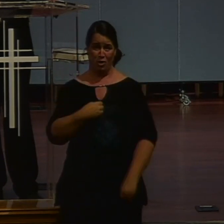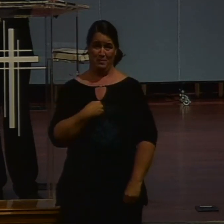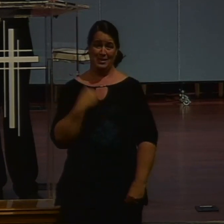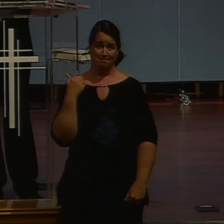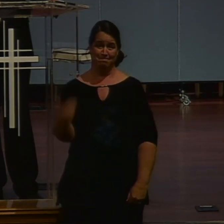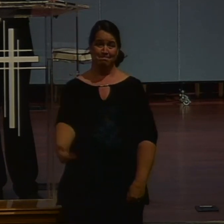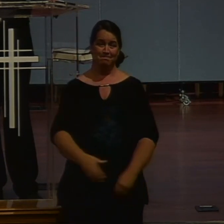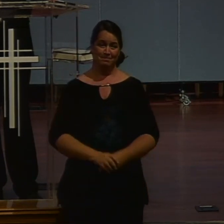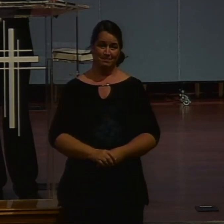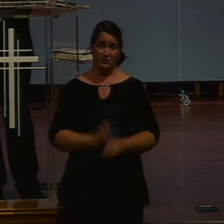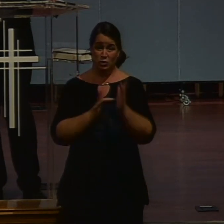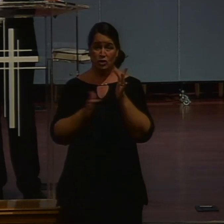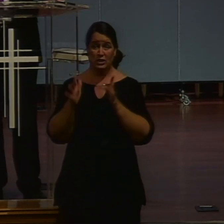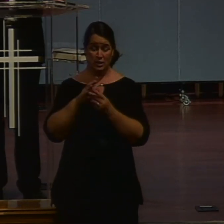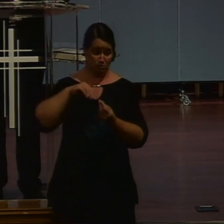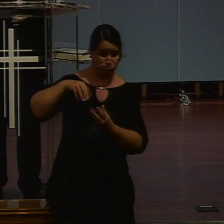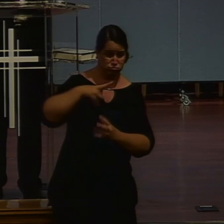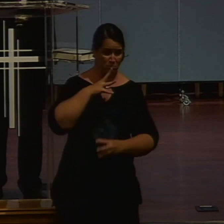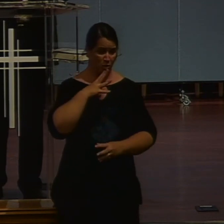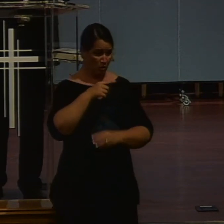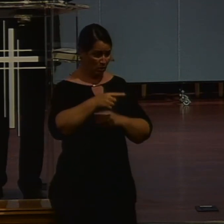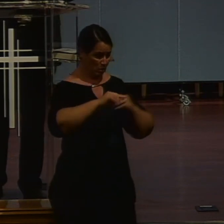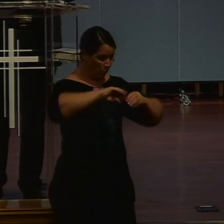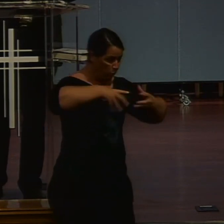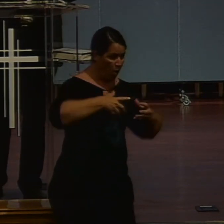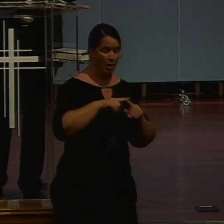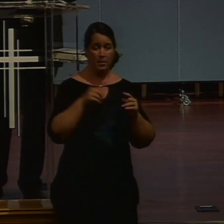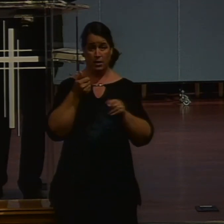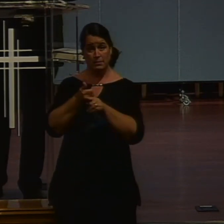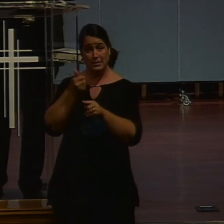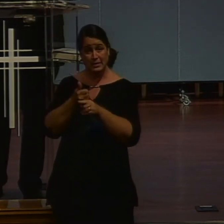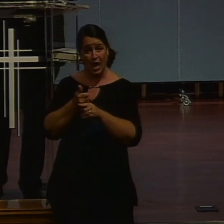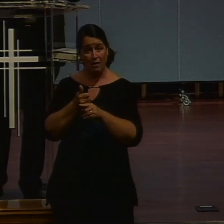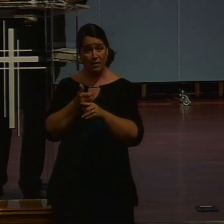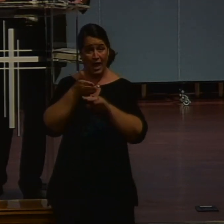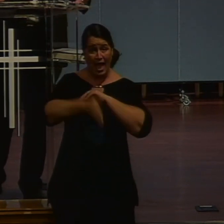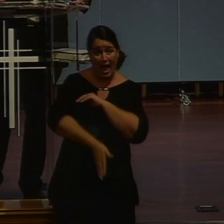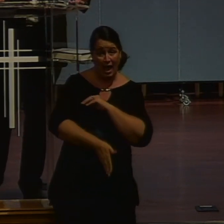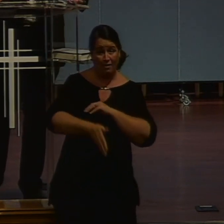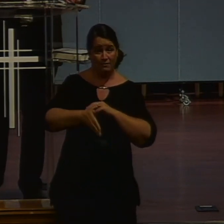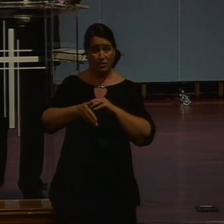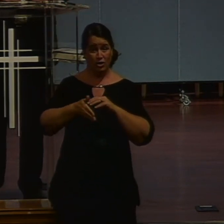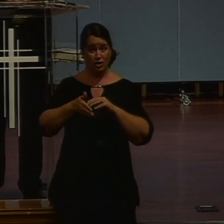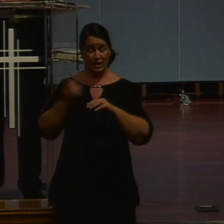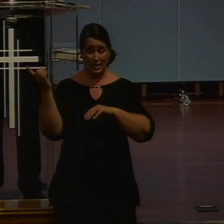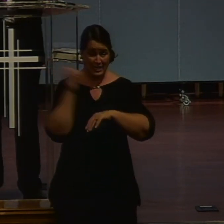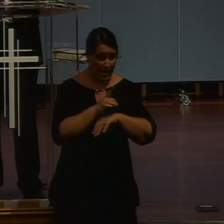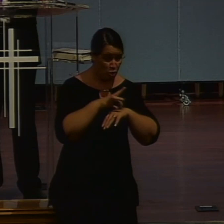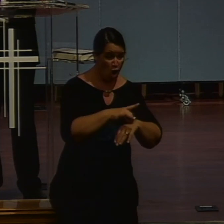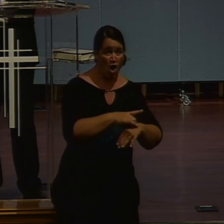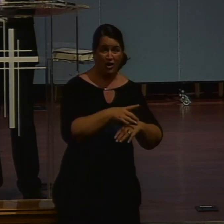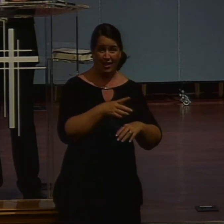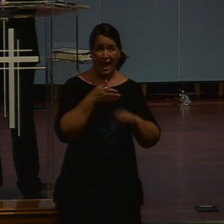He did. Take. After he made Adam and Eve. And after the fall. He did take on flesh. And become. One of us. He walked the